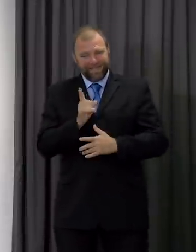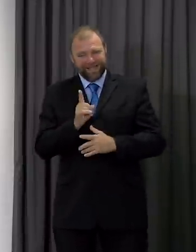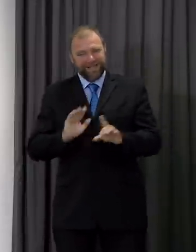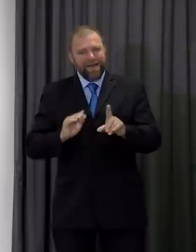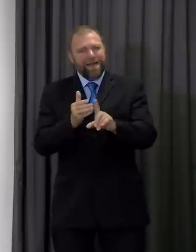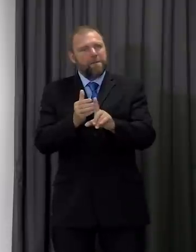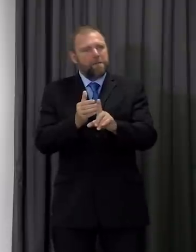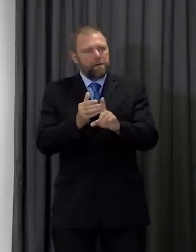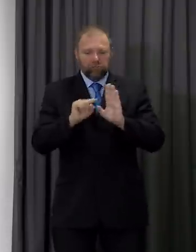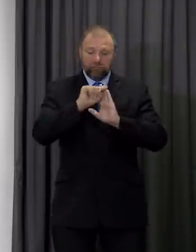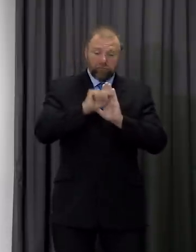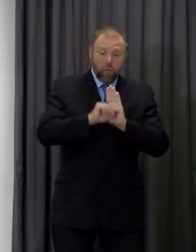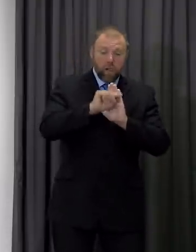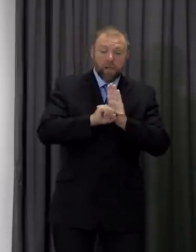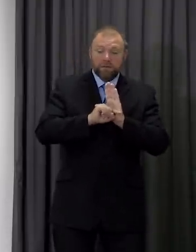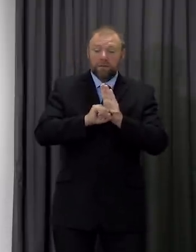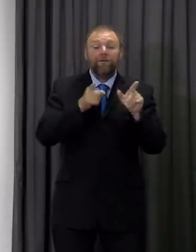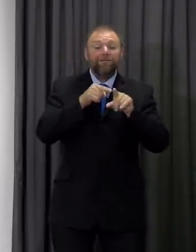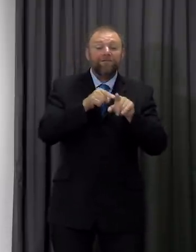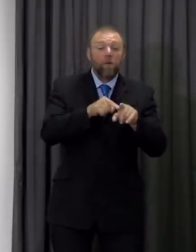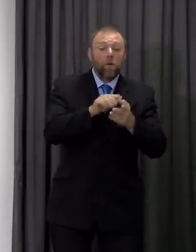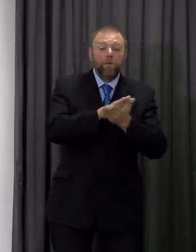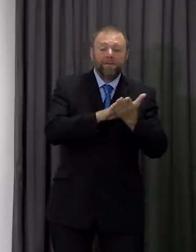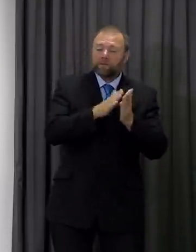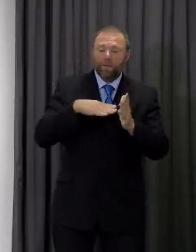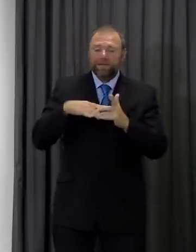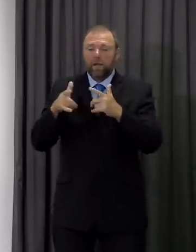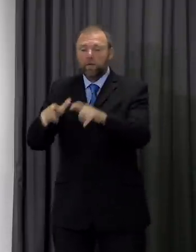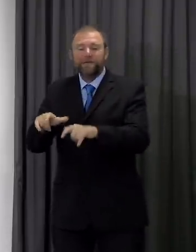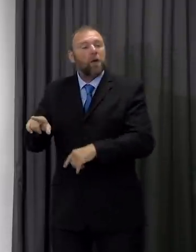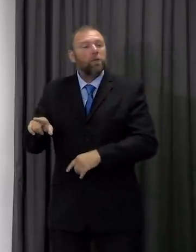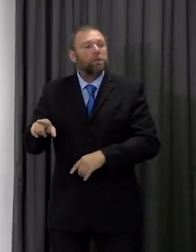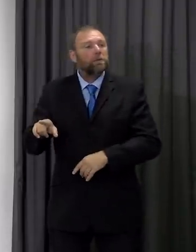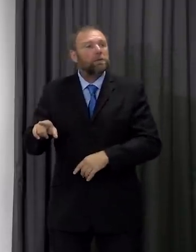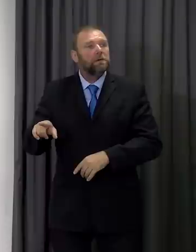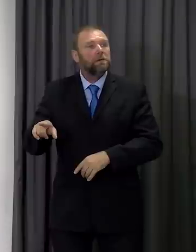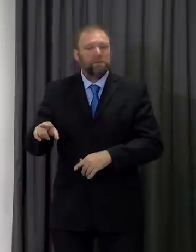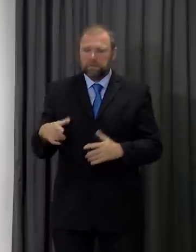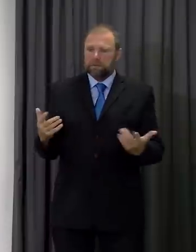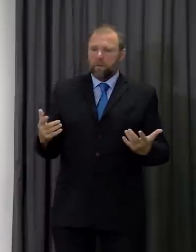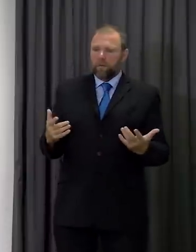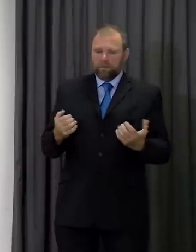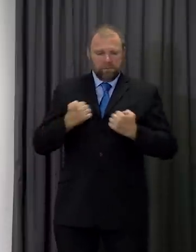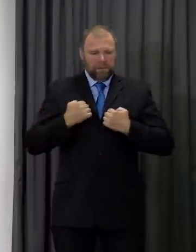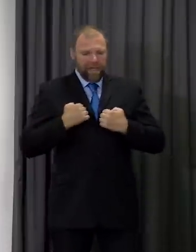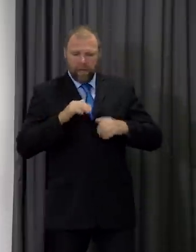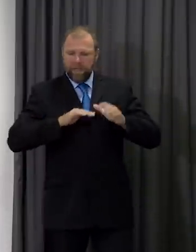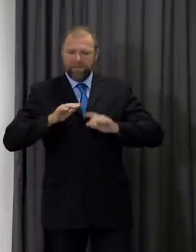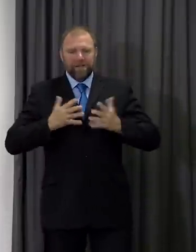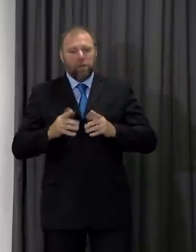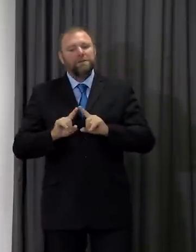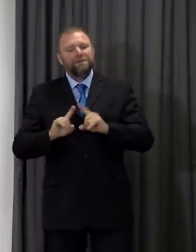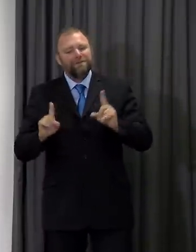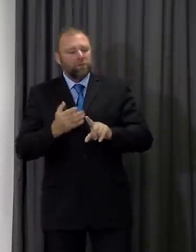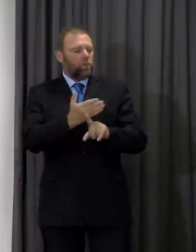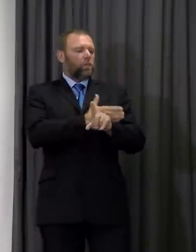rules are there to allow us to carry on safely going about our business in a different way to the way we behaved at the start of this